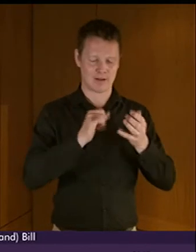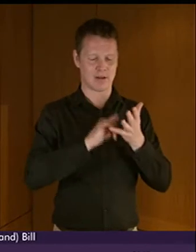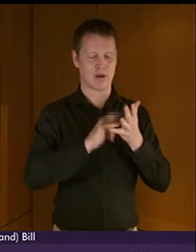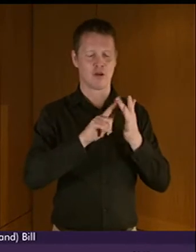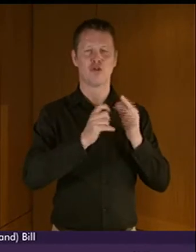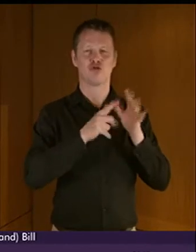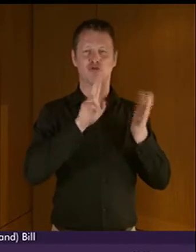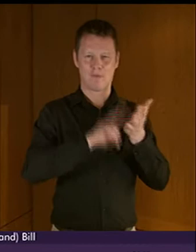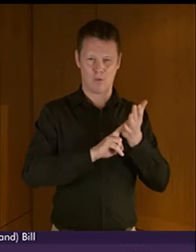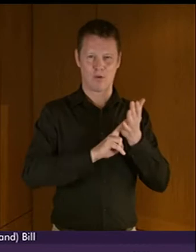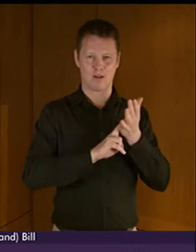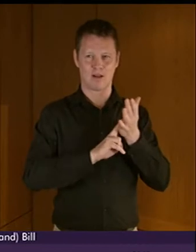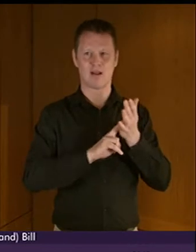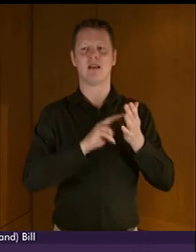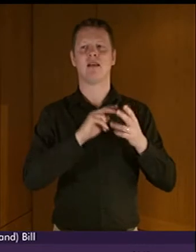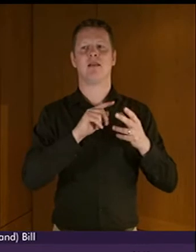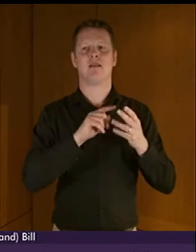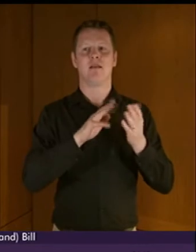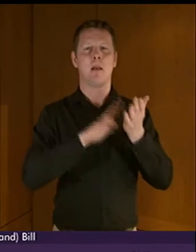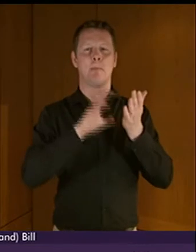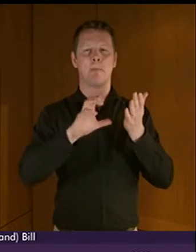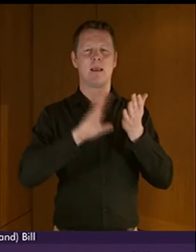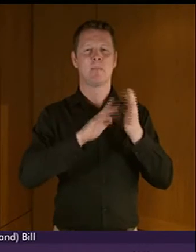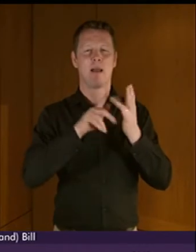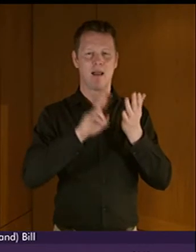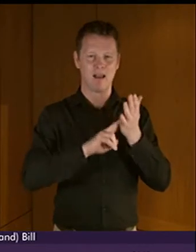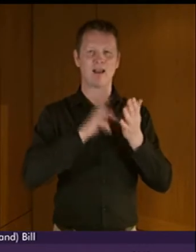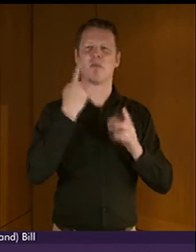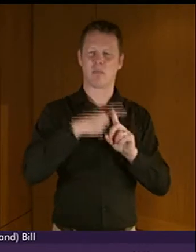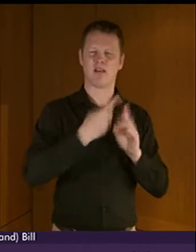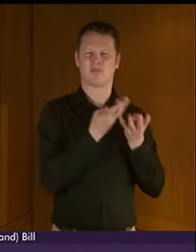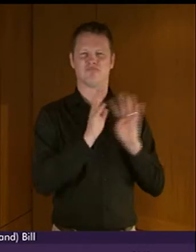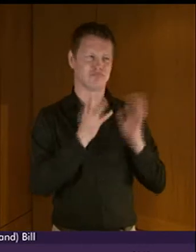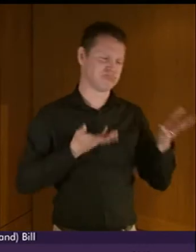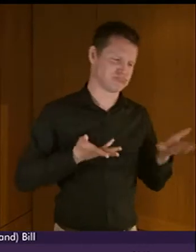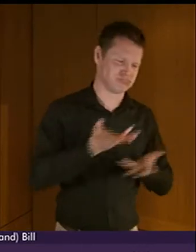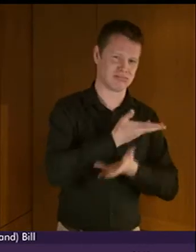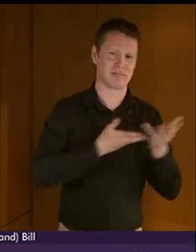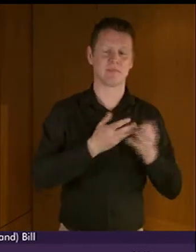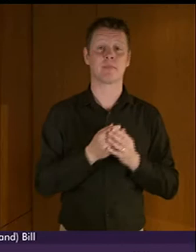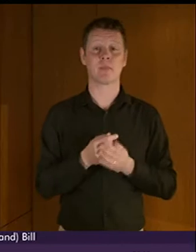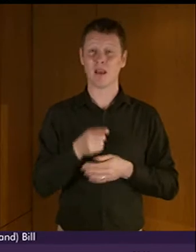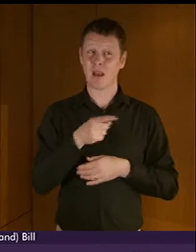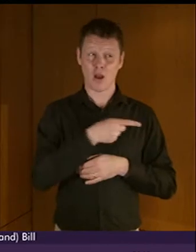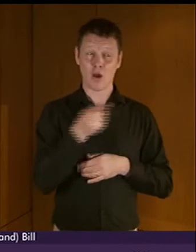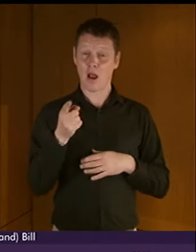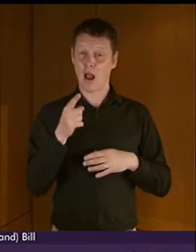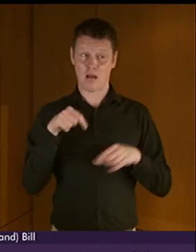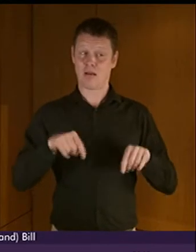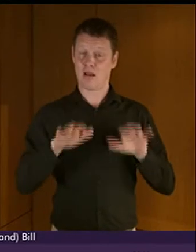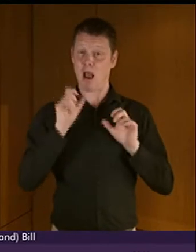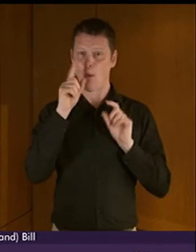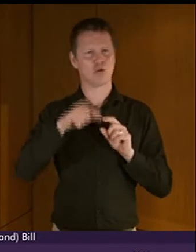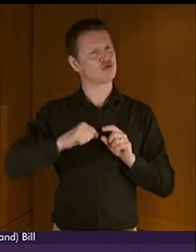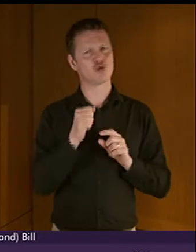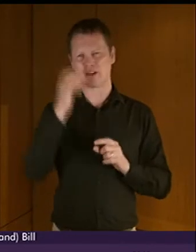for their detailed and careful consideration of this Bill. As members will be aware, the Scottish Government fully